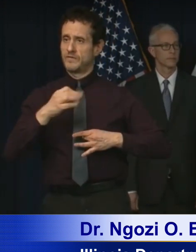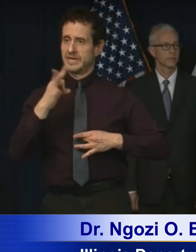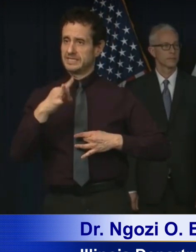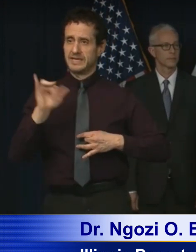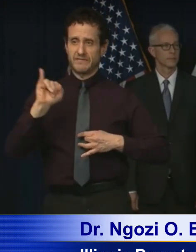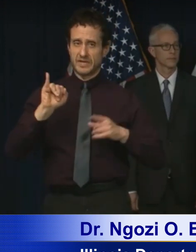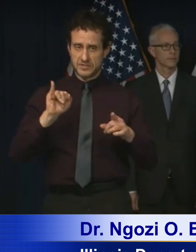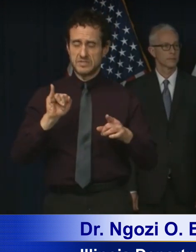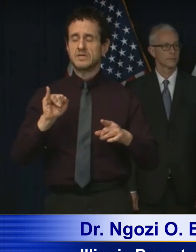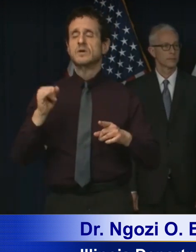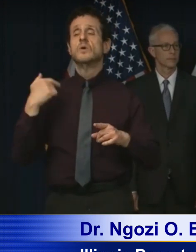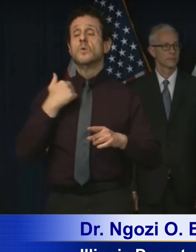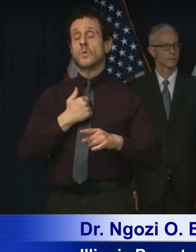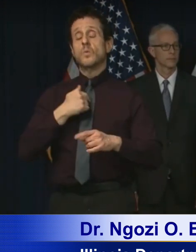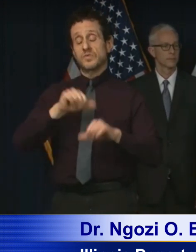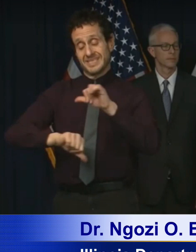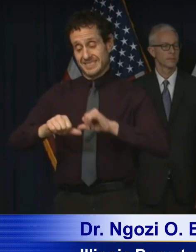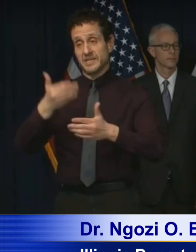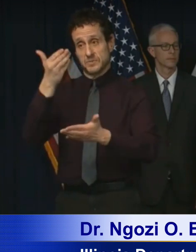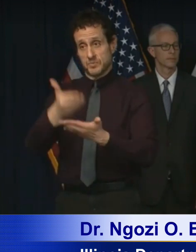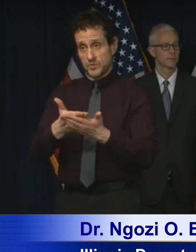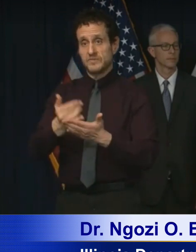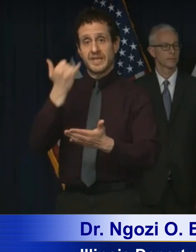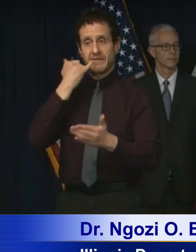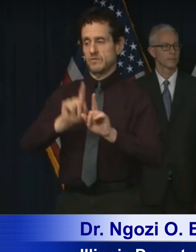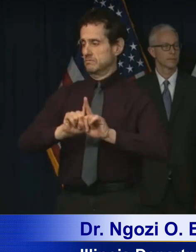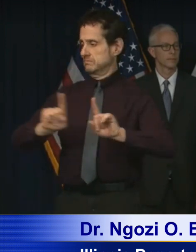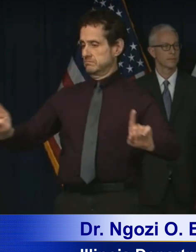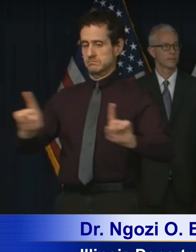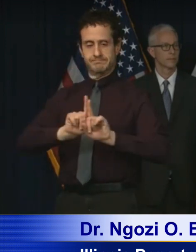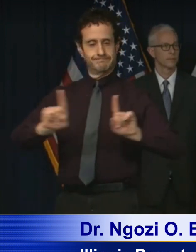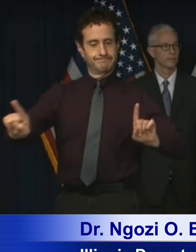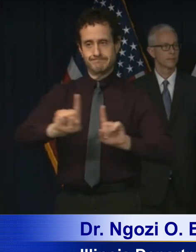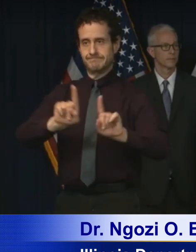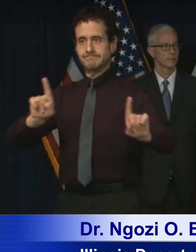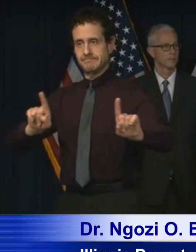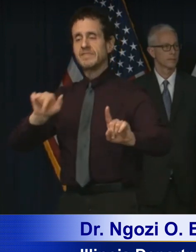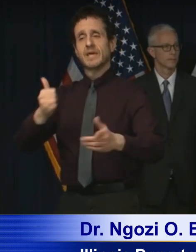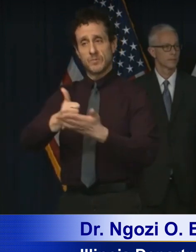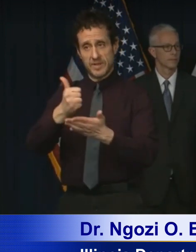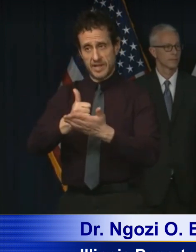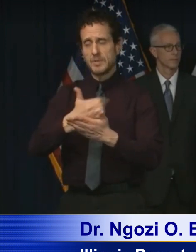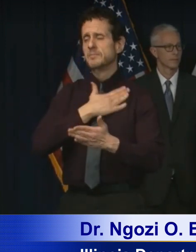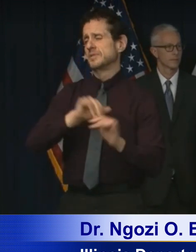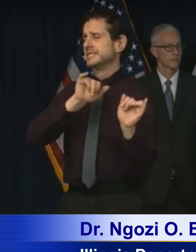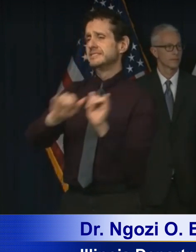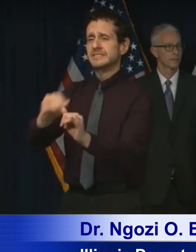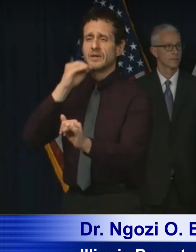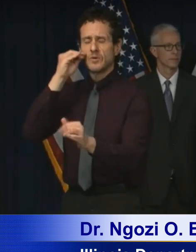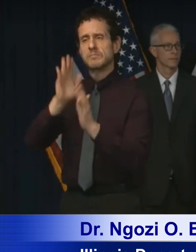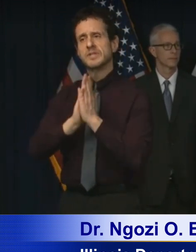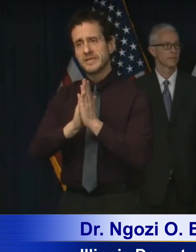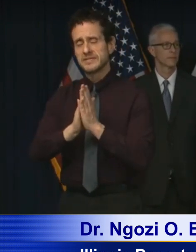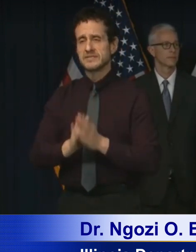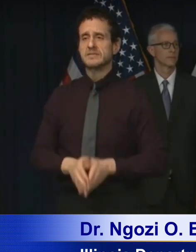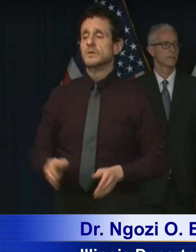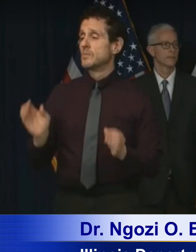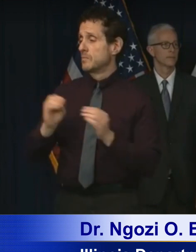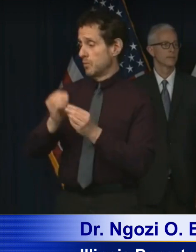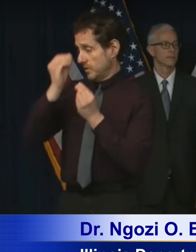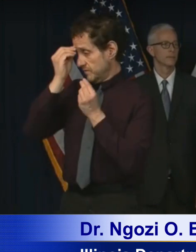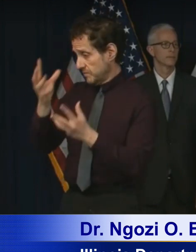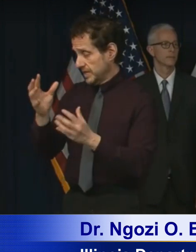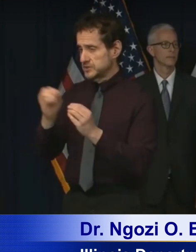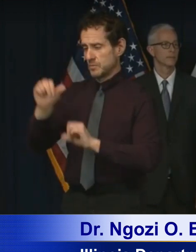physical distancing will help. So please stay home. And as we get more information, more